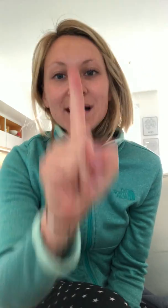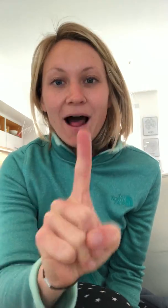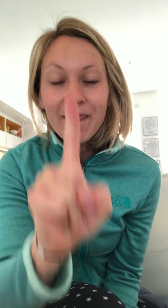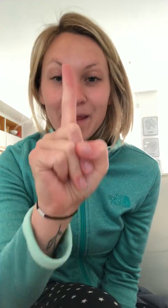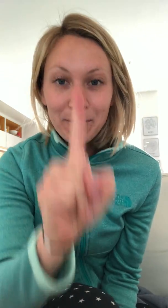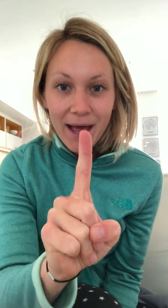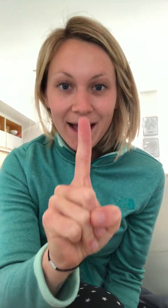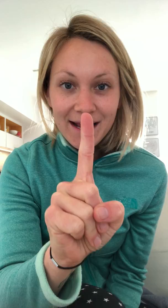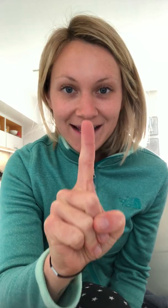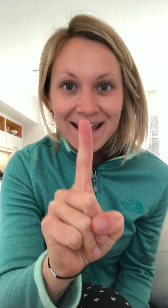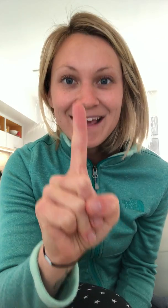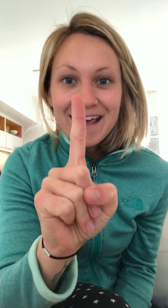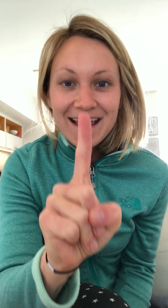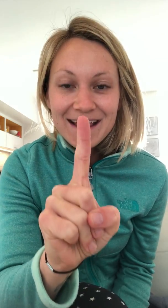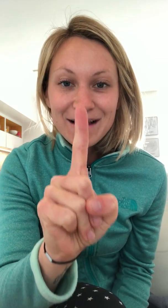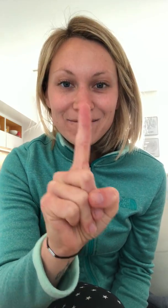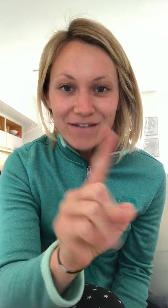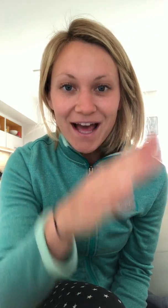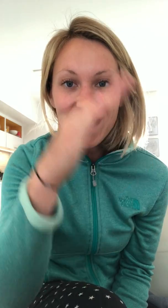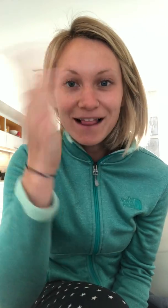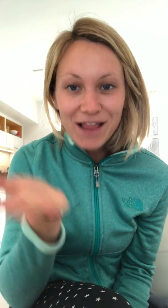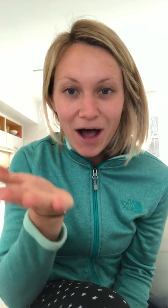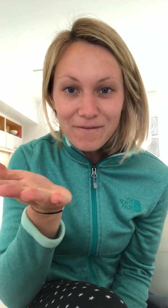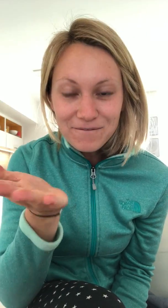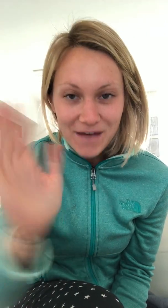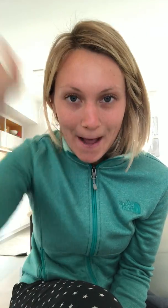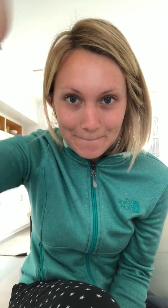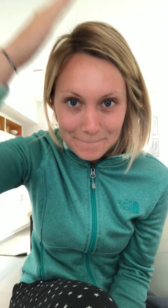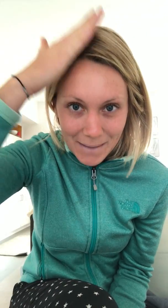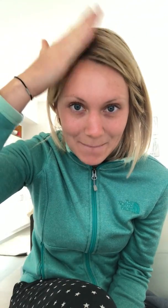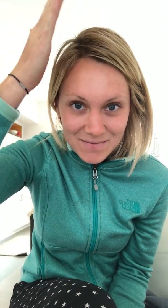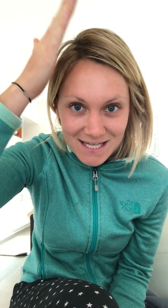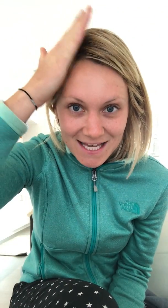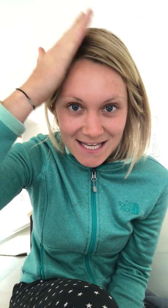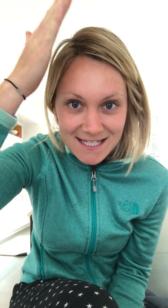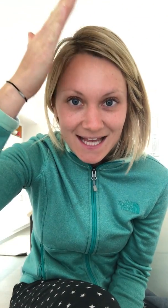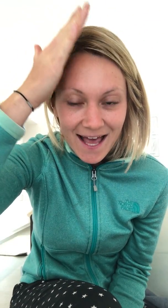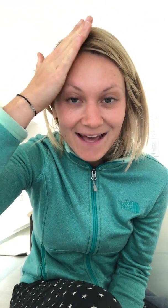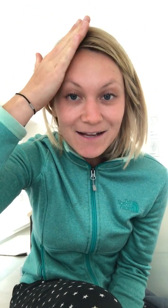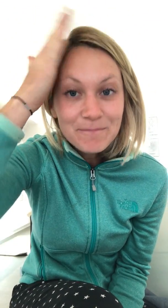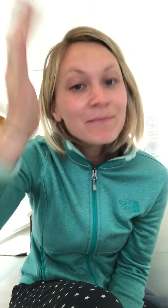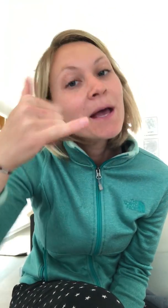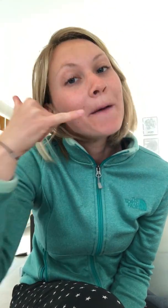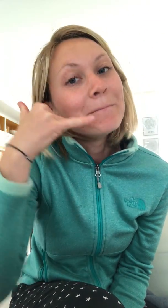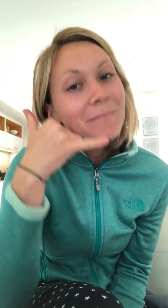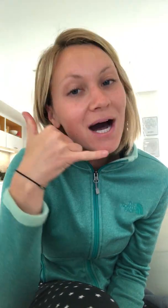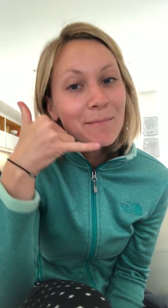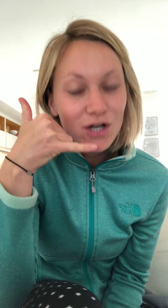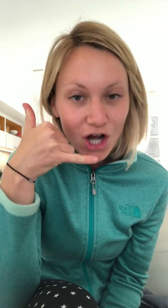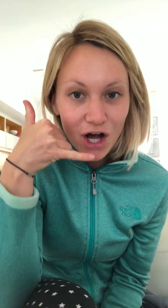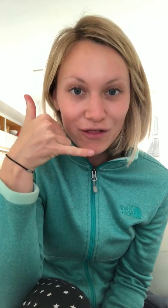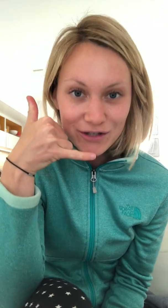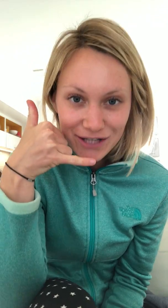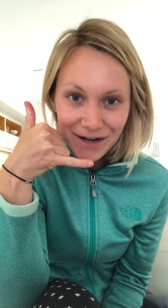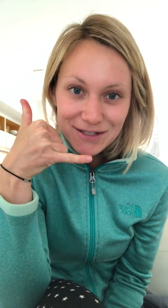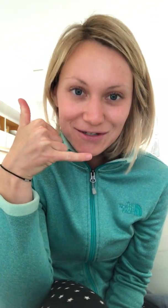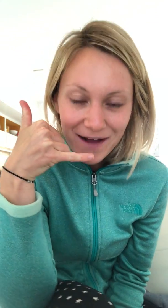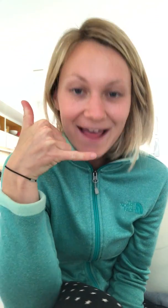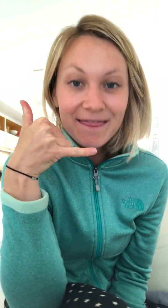on the bed. He fell off and bumped his head. Mama called the doctor and